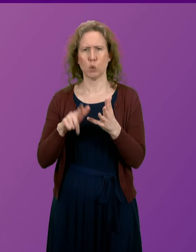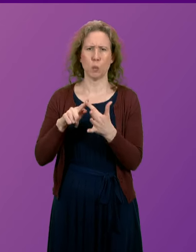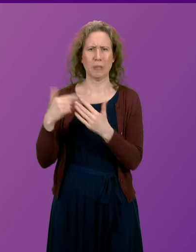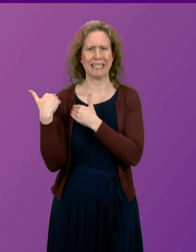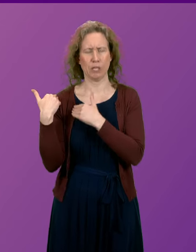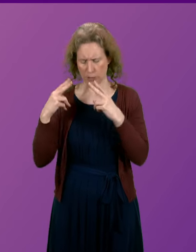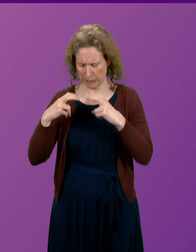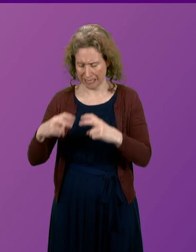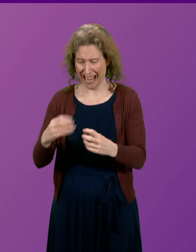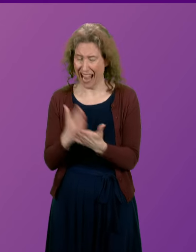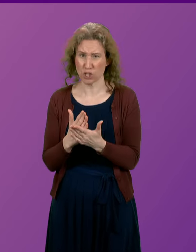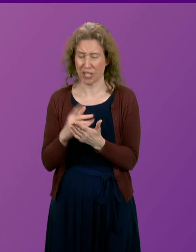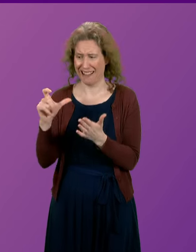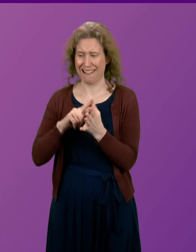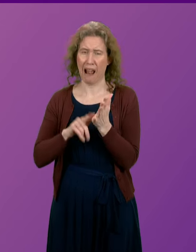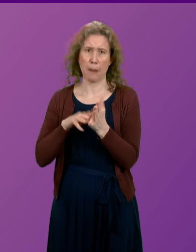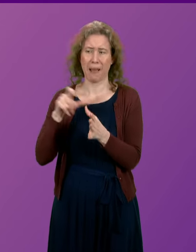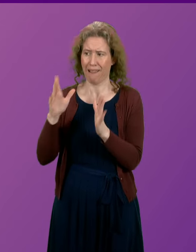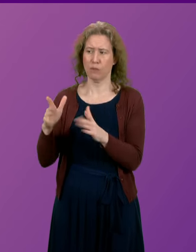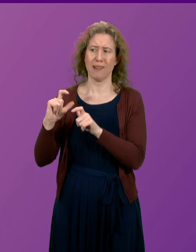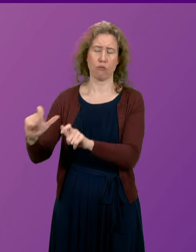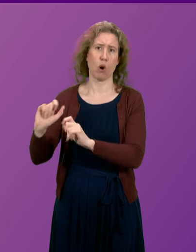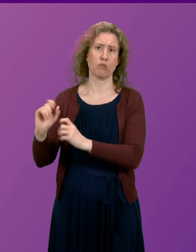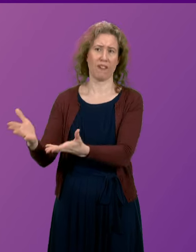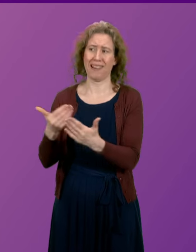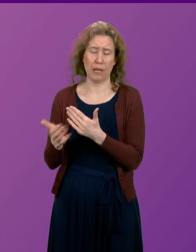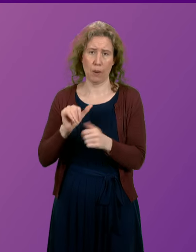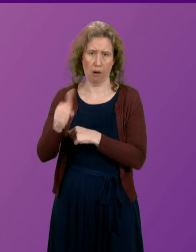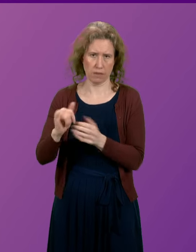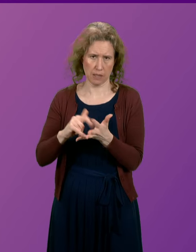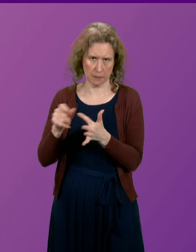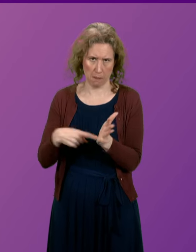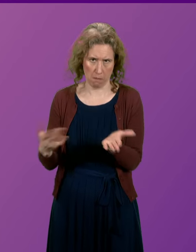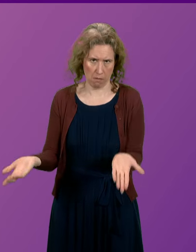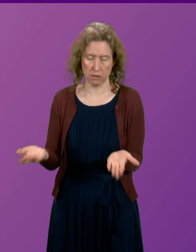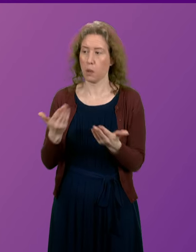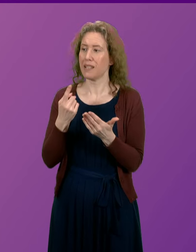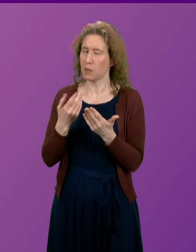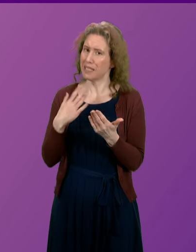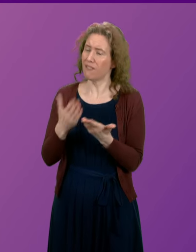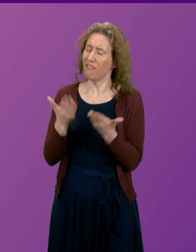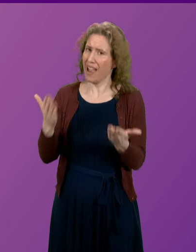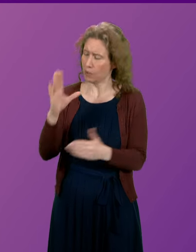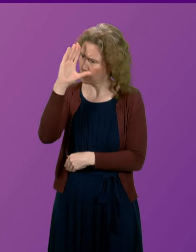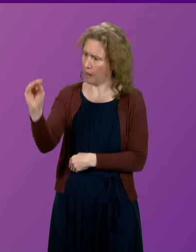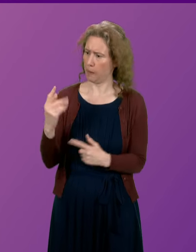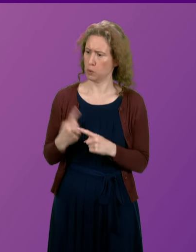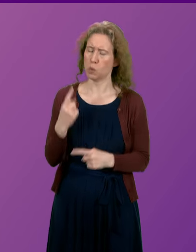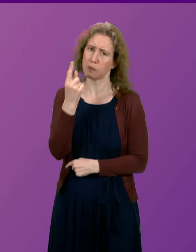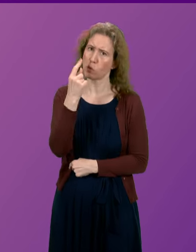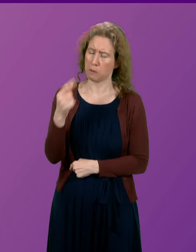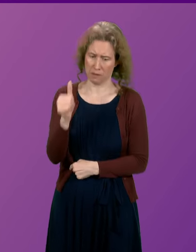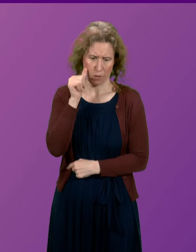that it will be necessary for Calmark to continue to provide the service after September and that it is only fair to let them know that as soon as